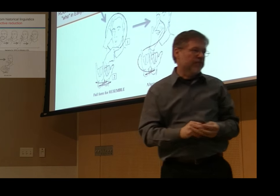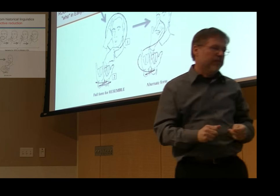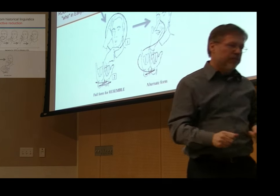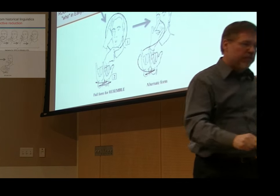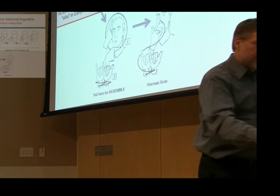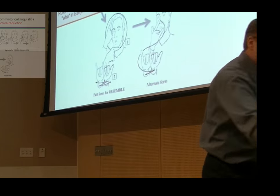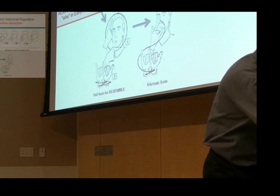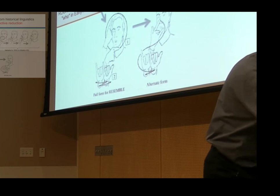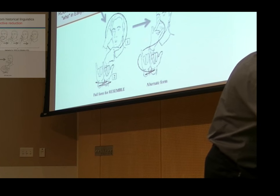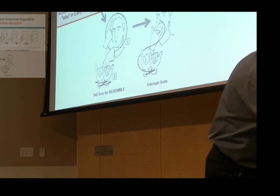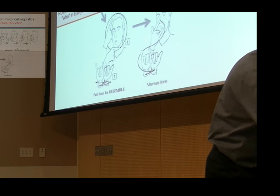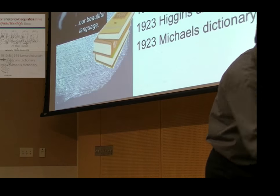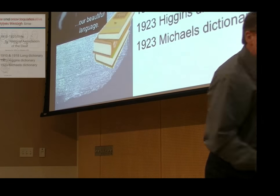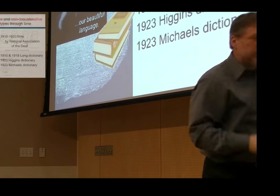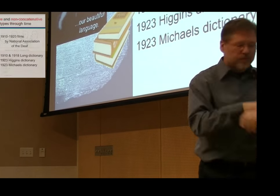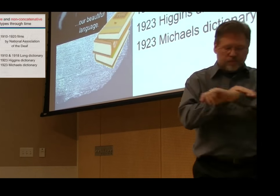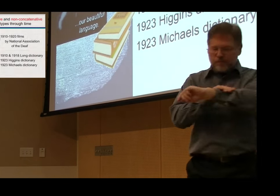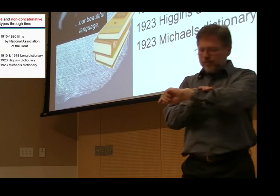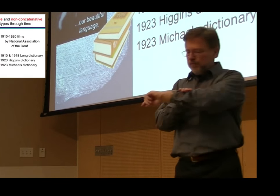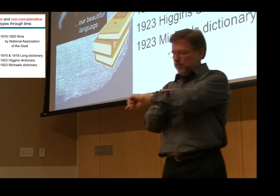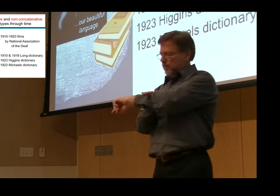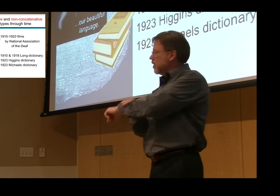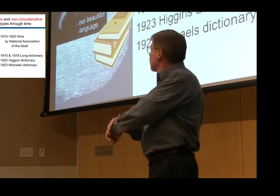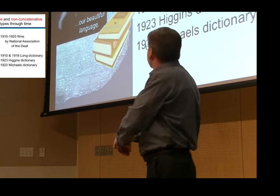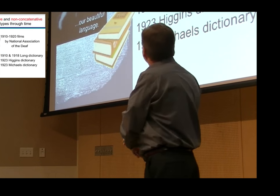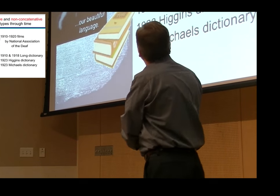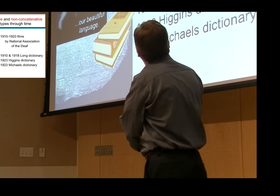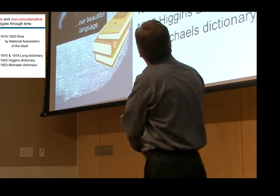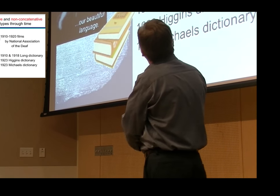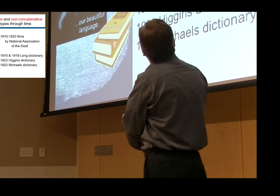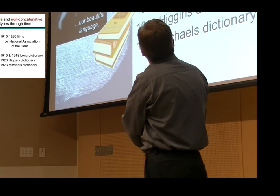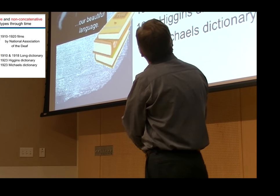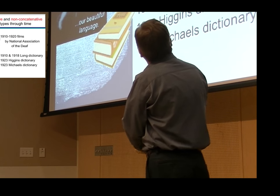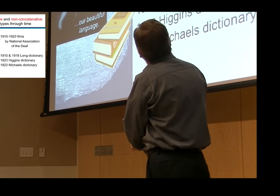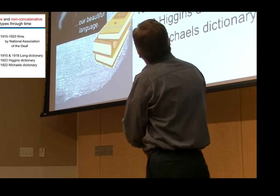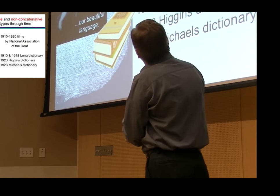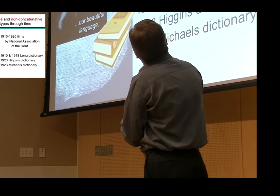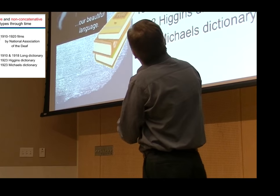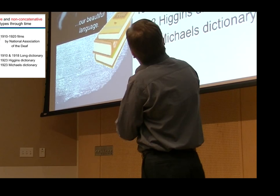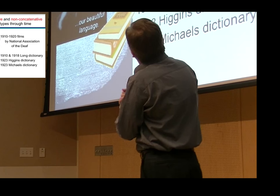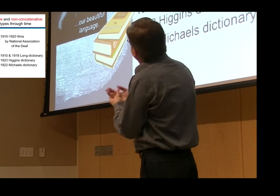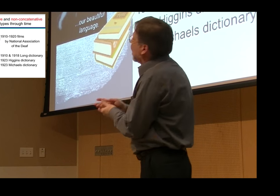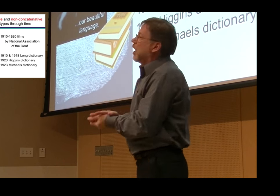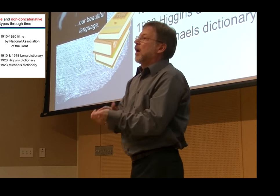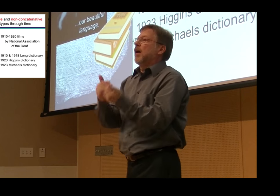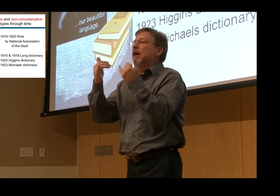now a 200-year recorded history of how ASL has evolved. That helps us